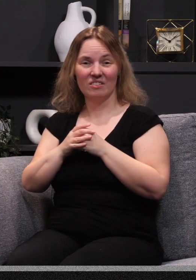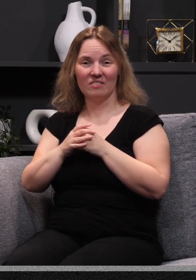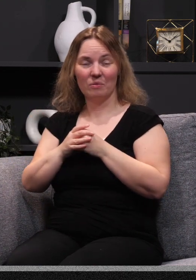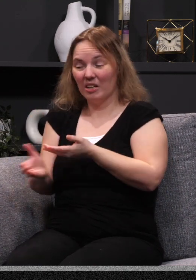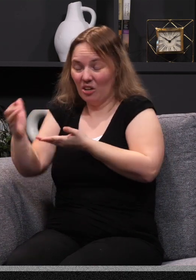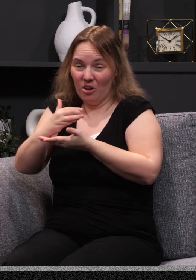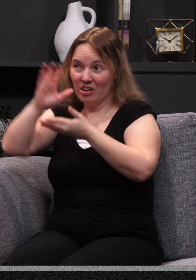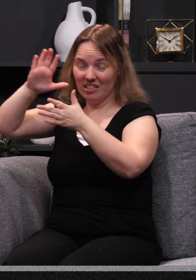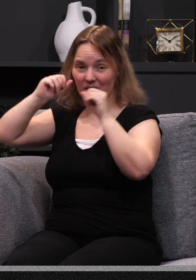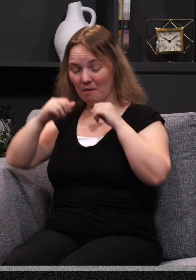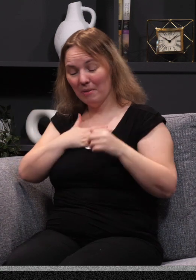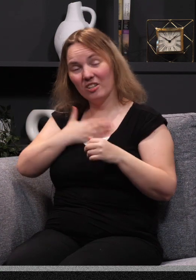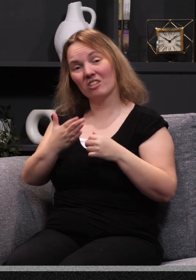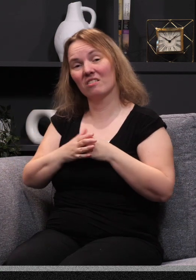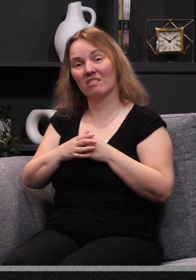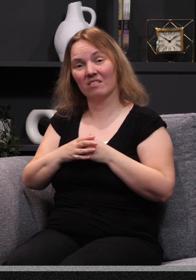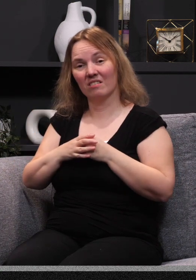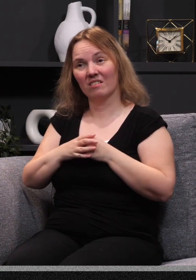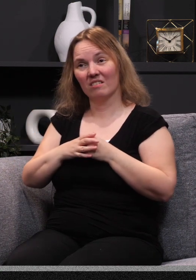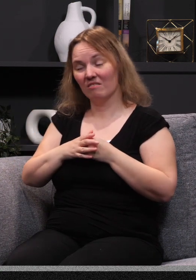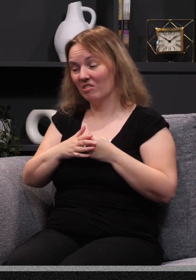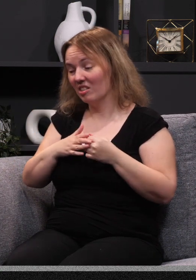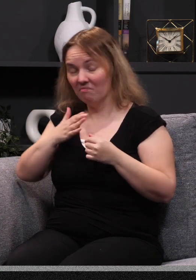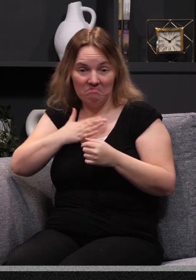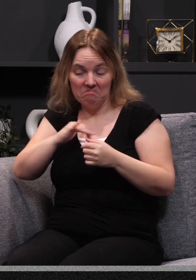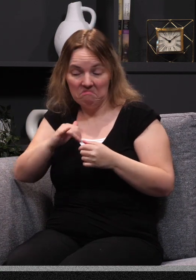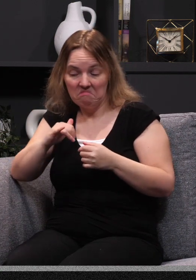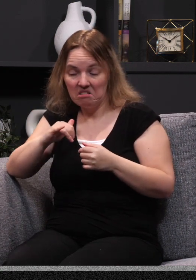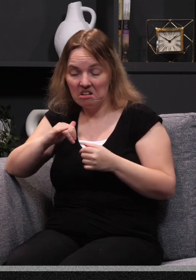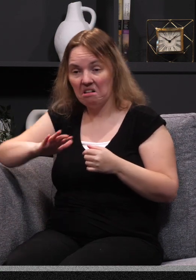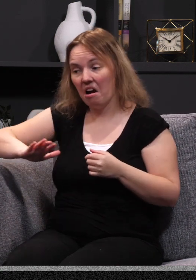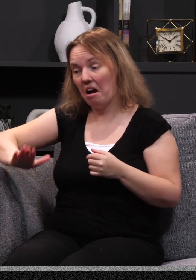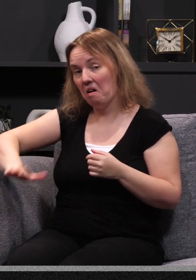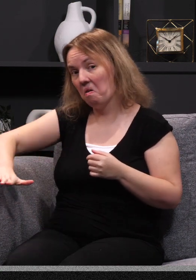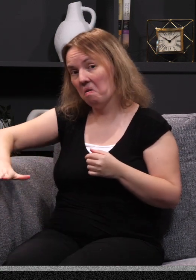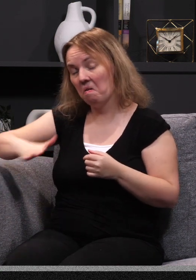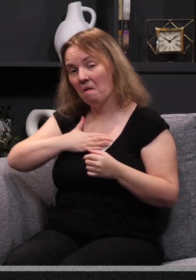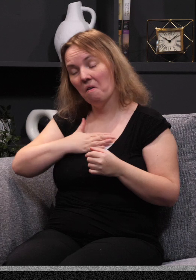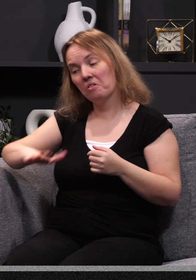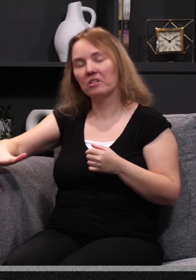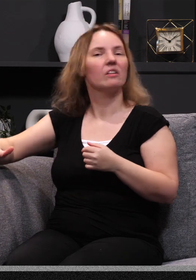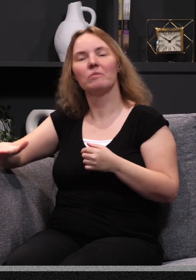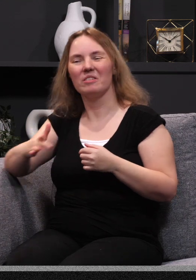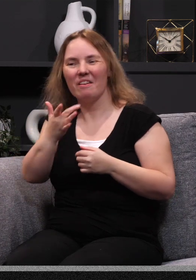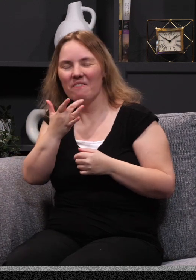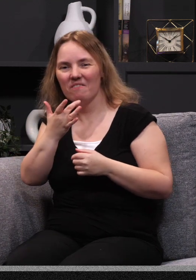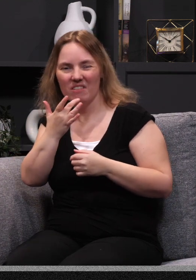love. We can earn, you might say, his pleasure, just like our own children, right? We don't have favored children per se, but they can